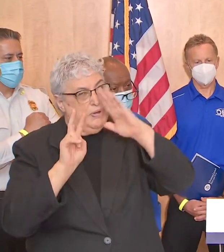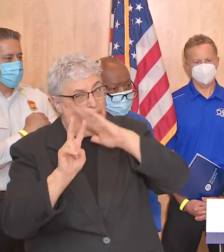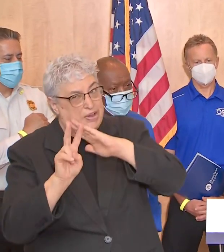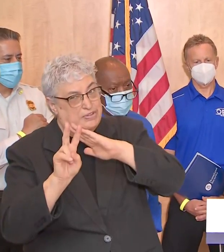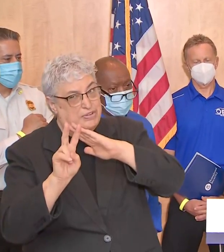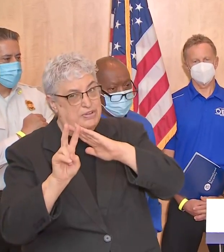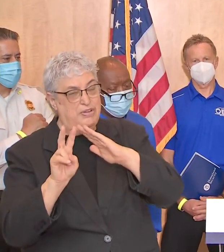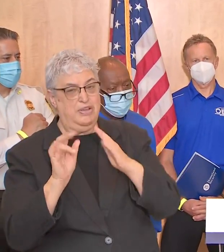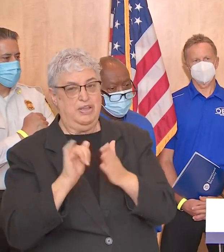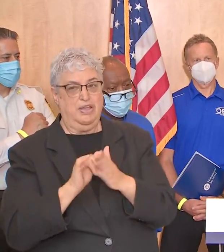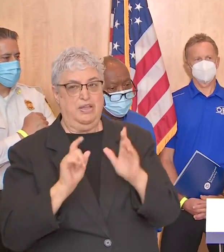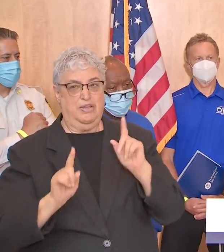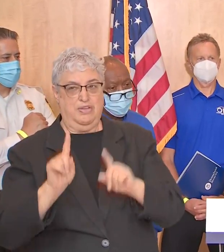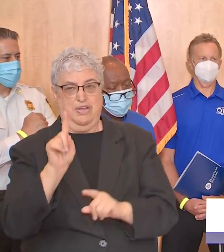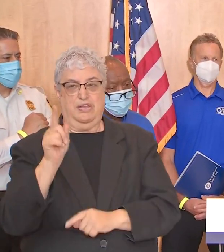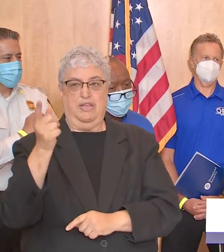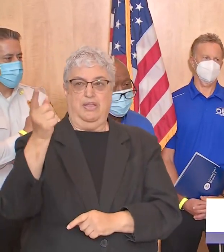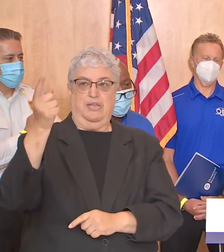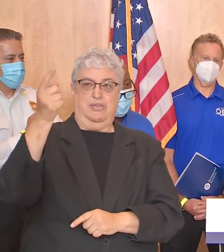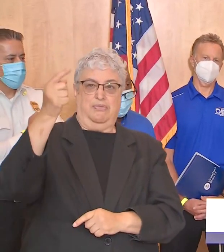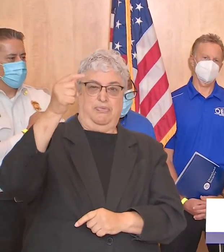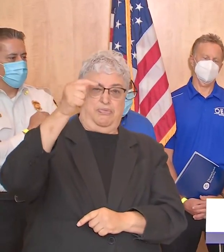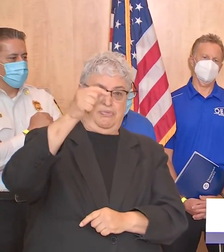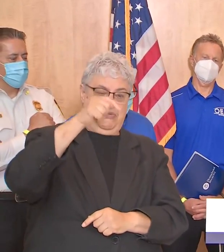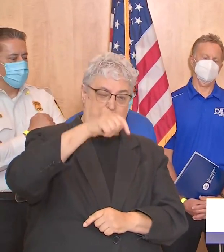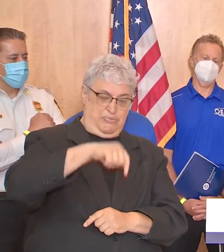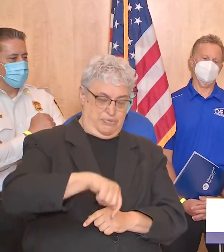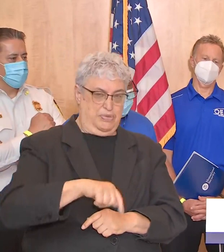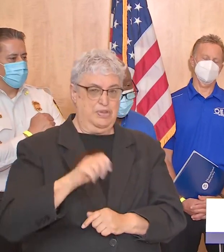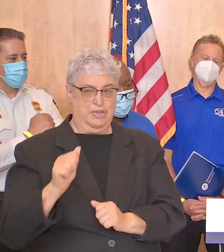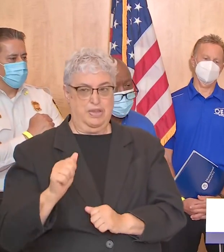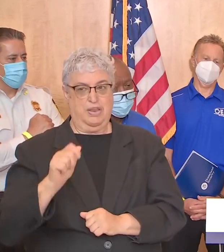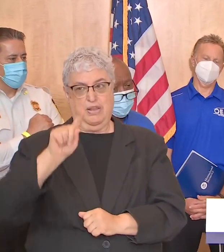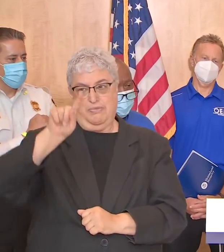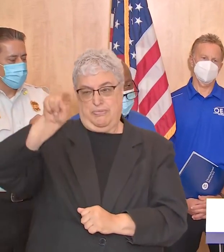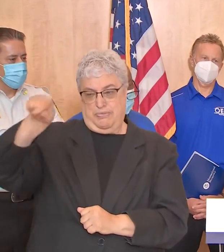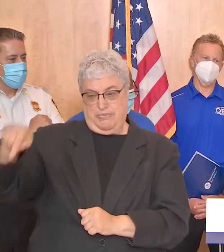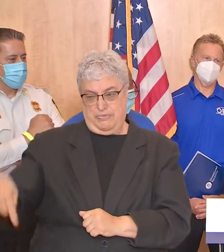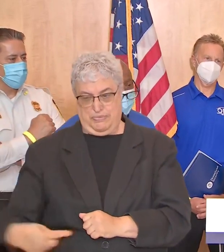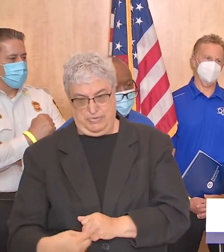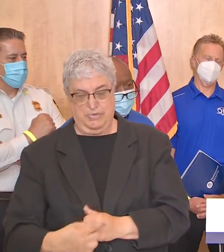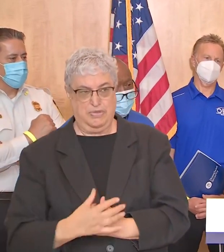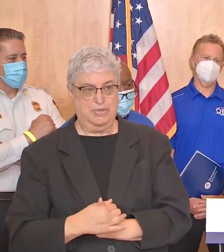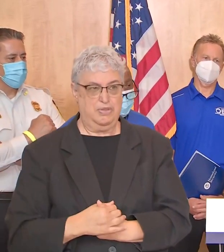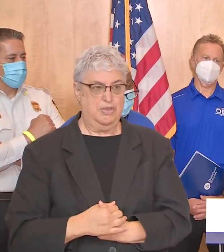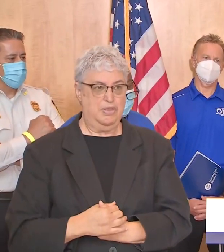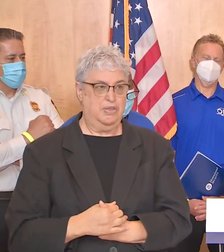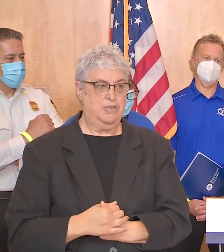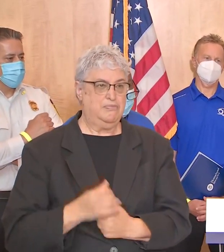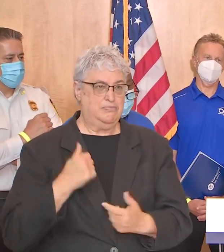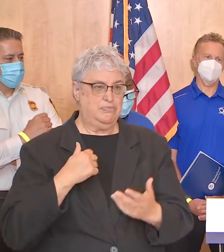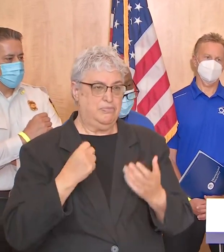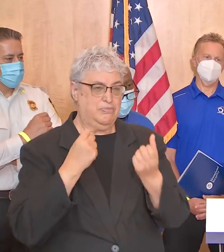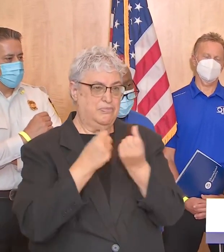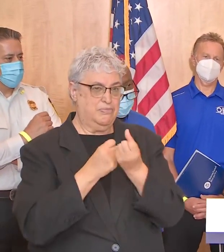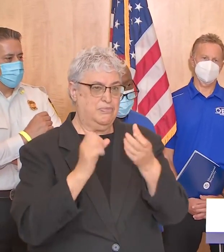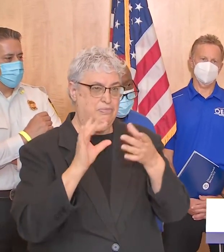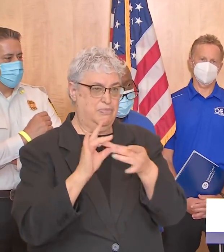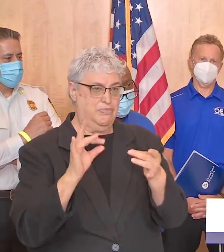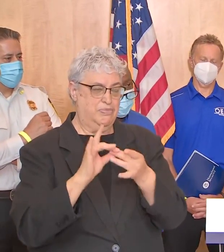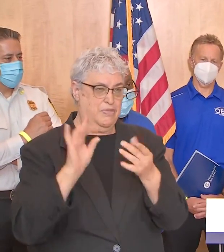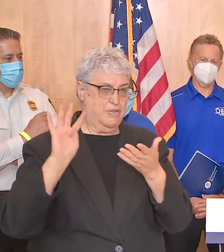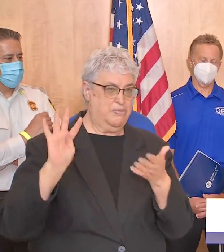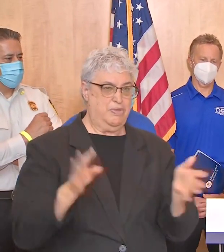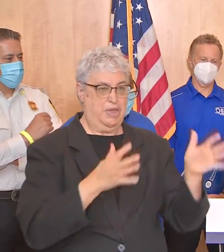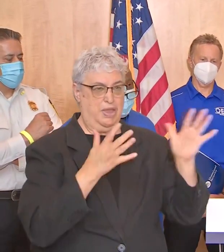detour could be taken at any moment i do want to reaffirm comments being made that we expect the wind